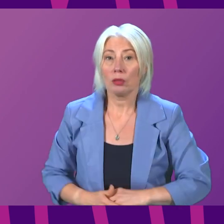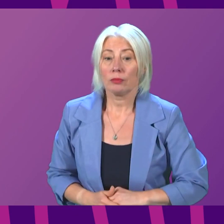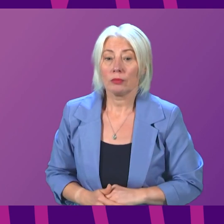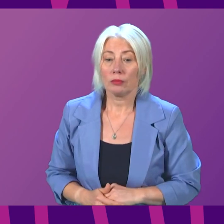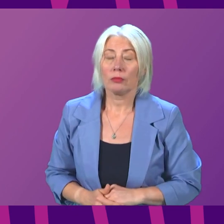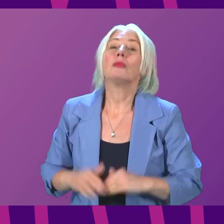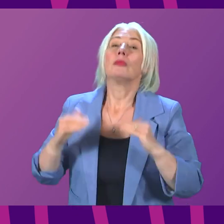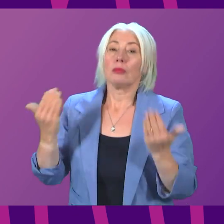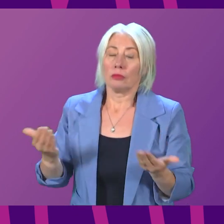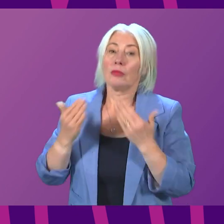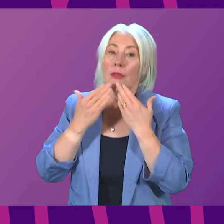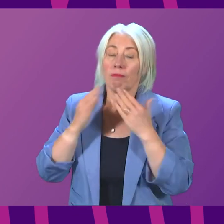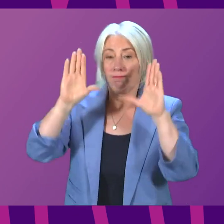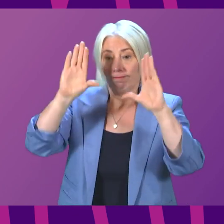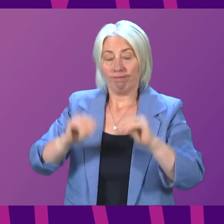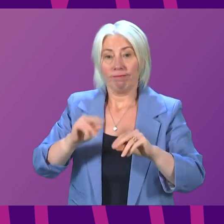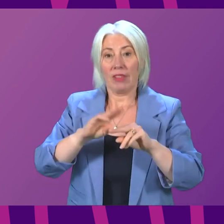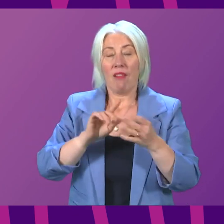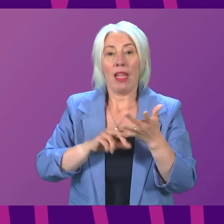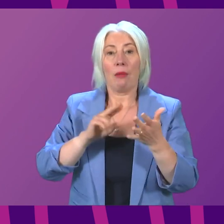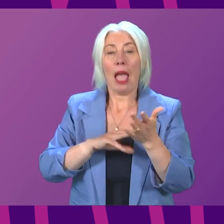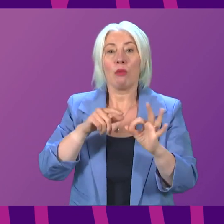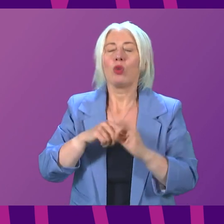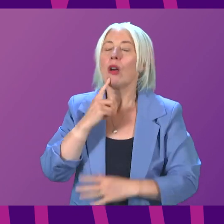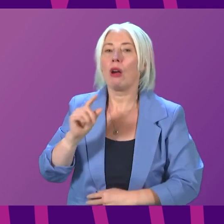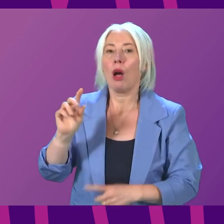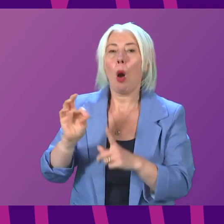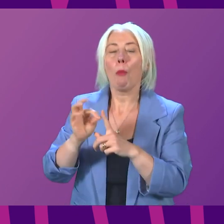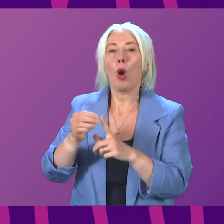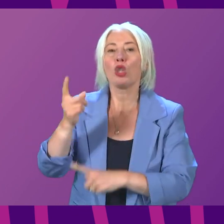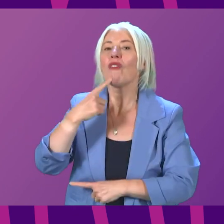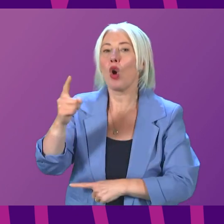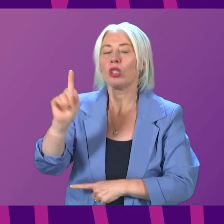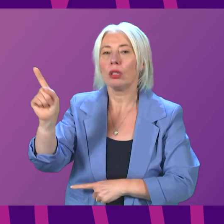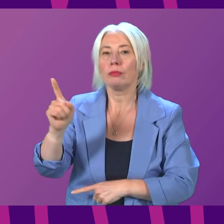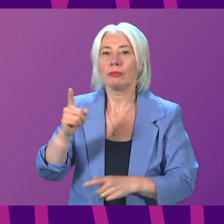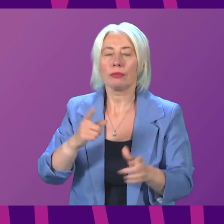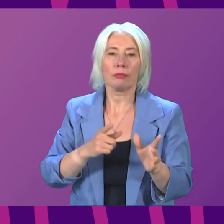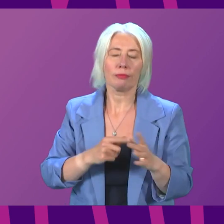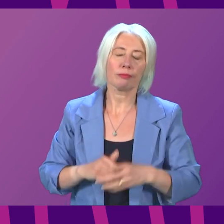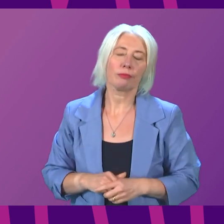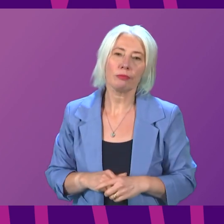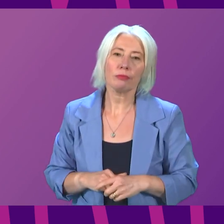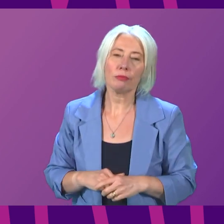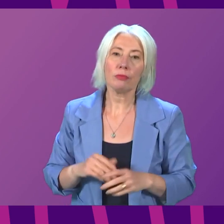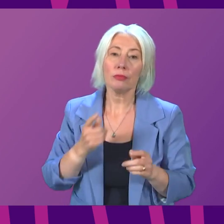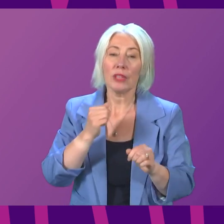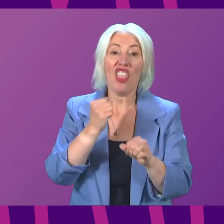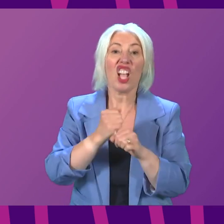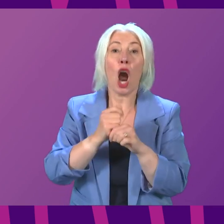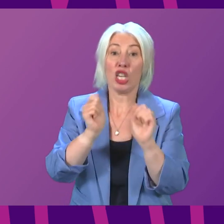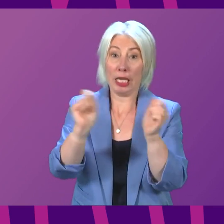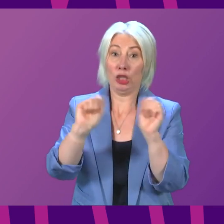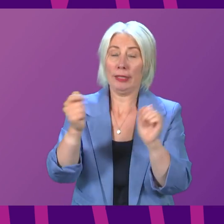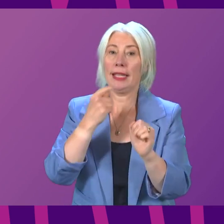Thank you. That concludes the First Minister's questions. Point of order, Alex Cole-Hamilton. Thank you, Presiding Officer. The Guardian has uncovered